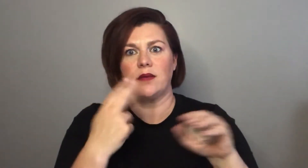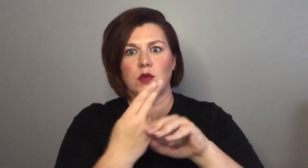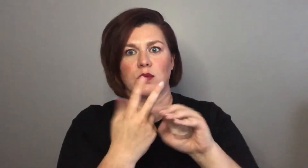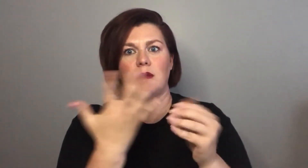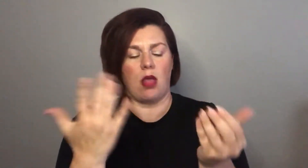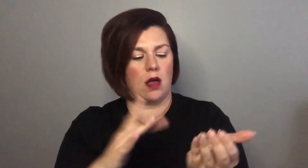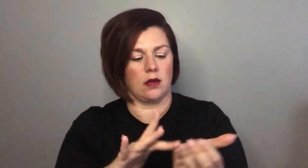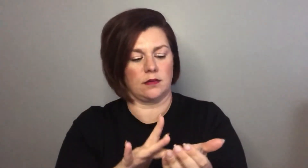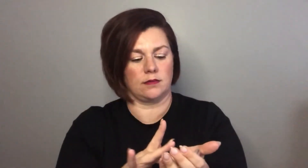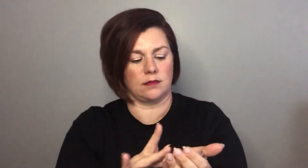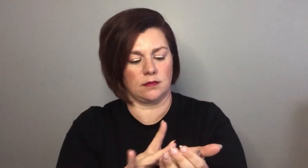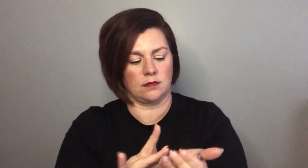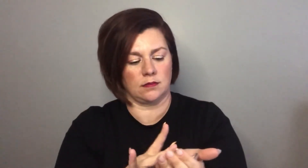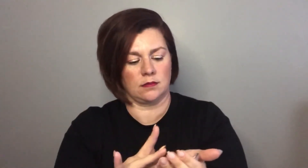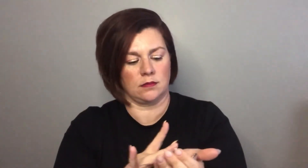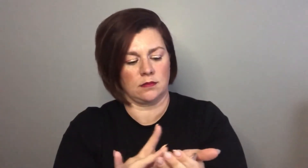so you can see I've hit pan on that